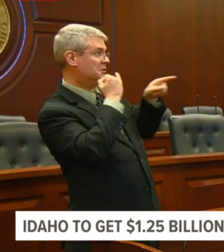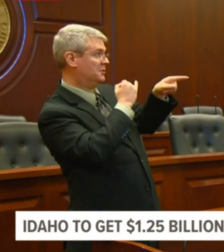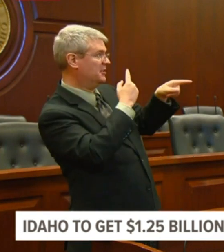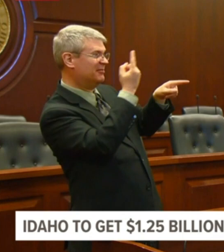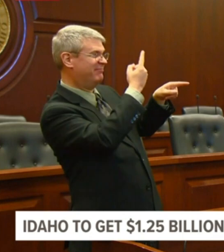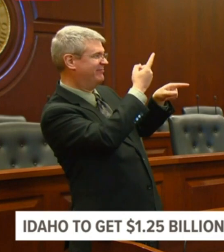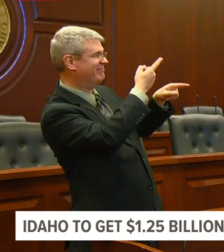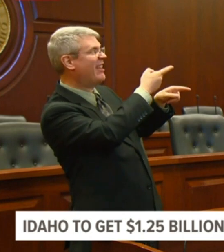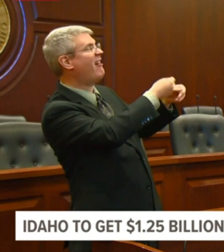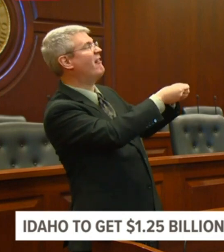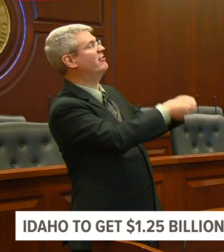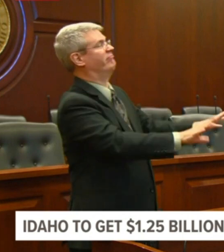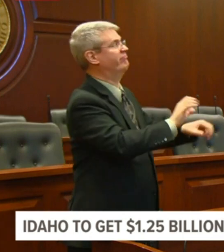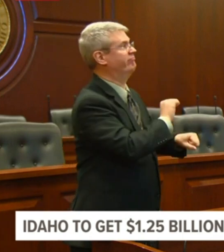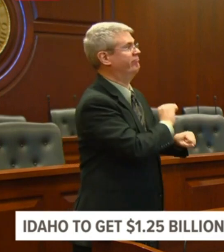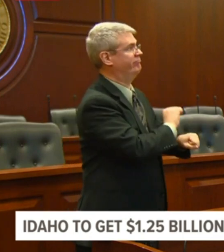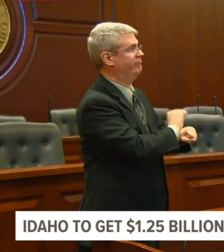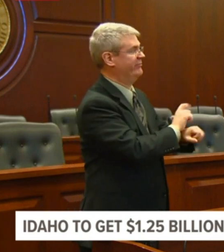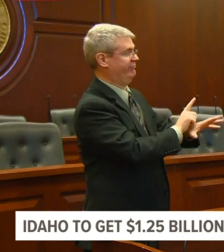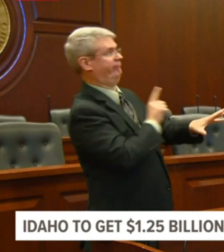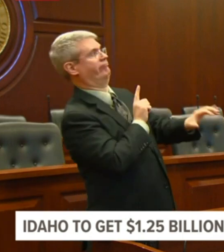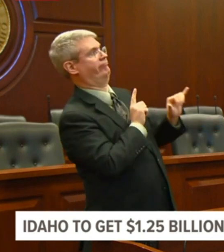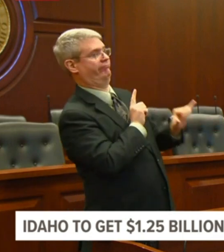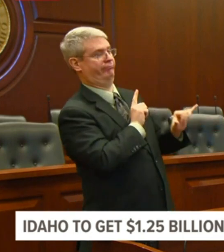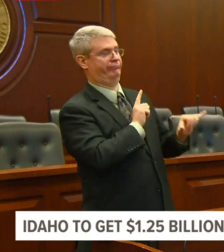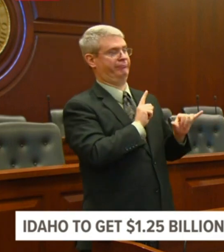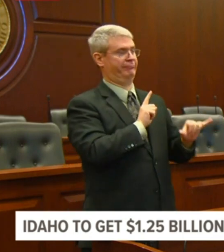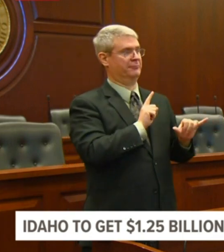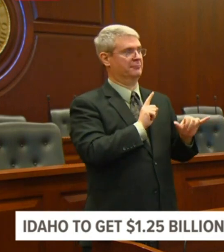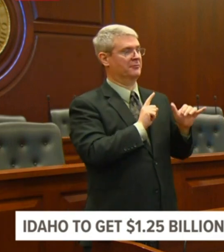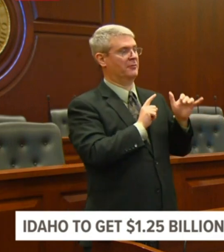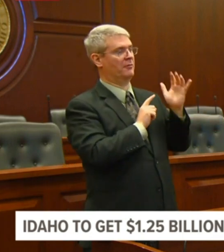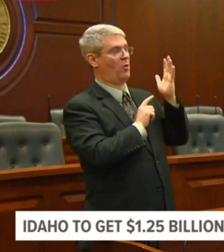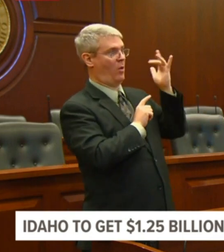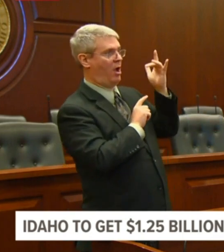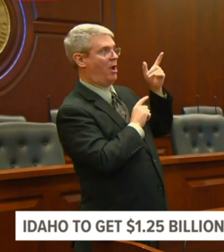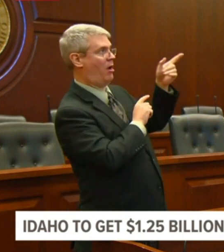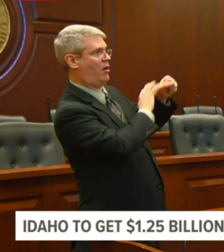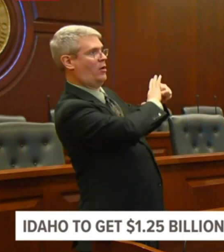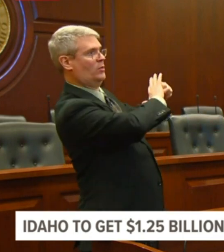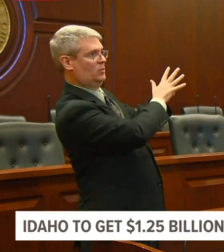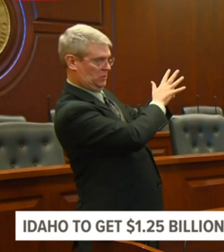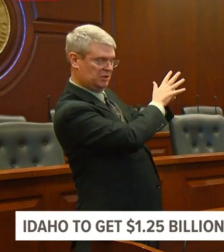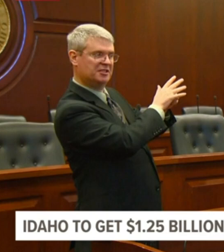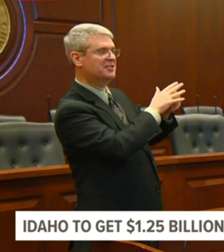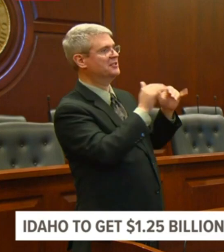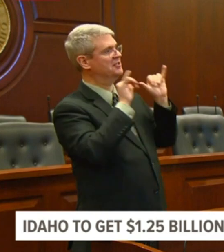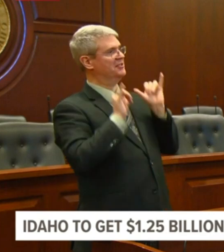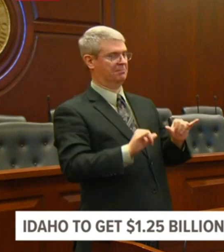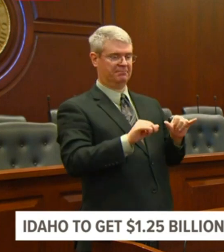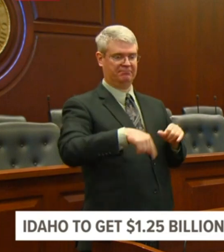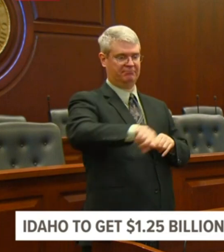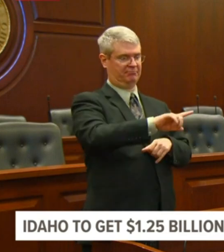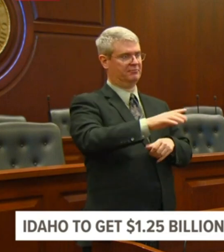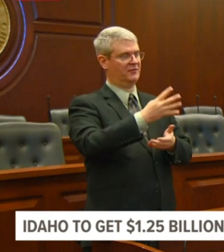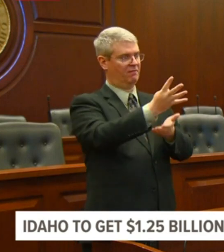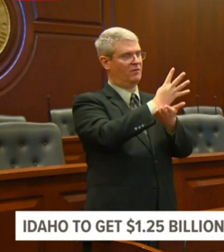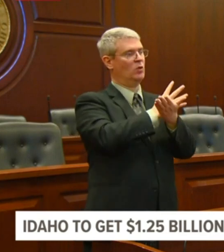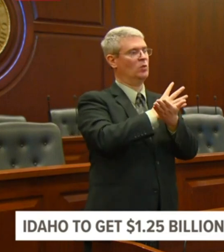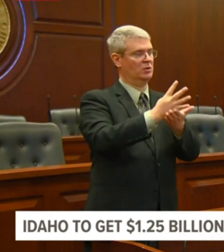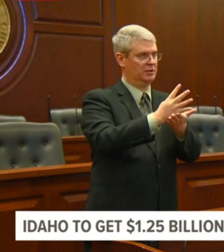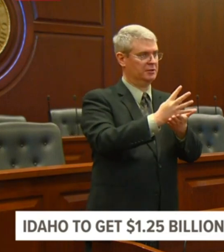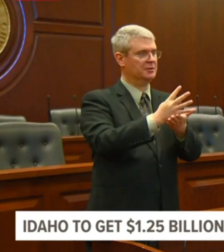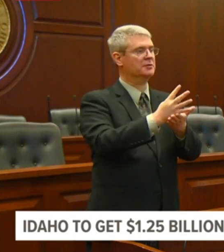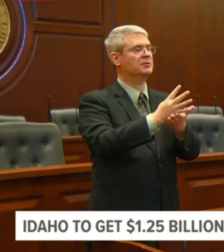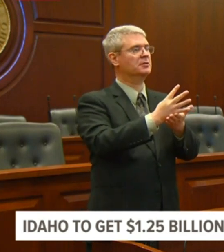14 days. These provisions are in effect on March 8, 2020. My actions